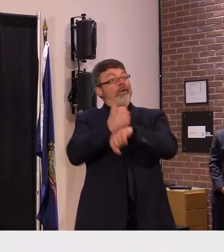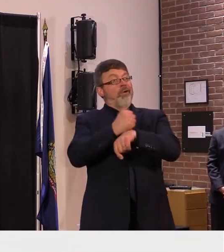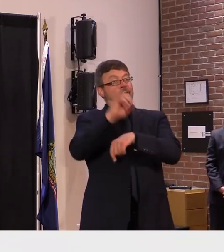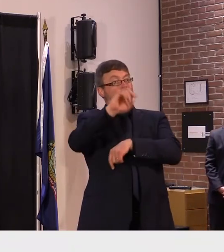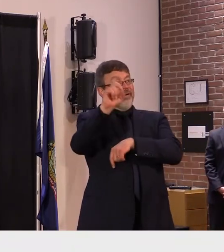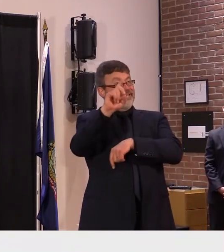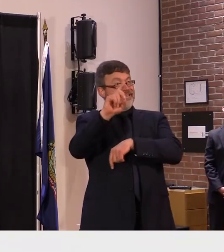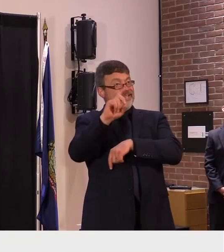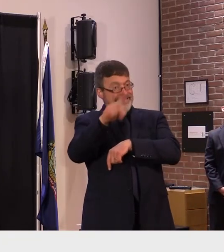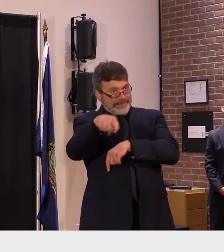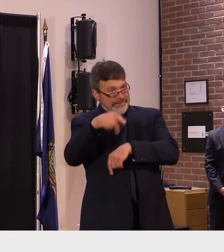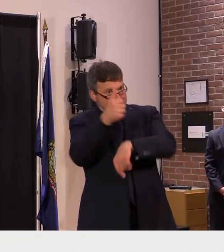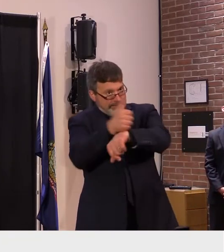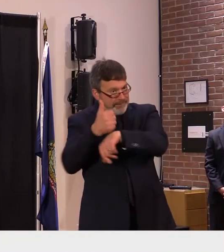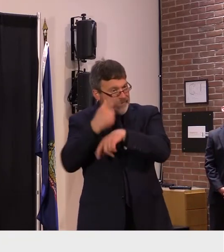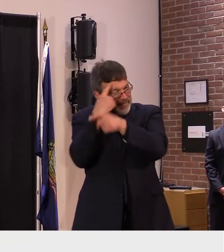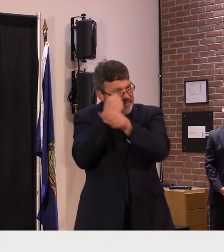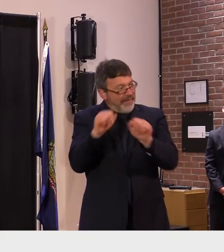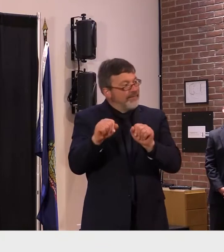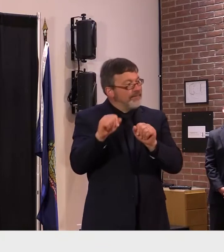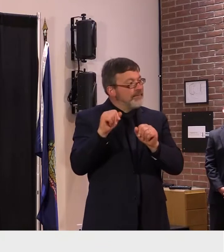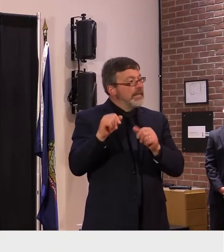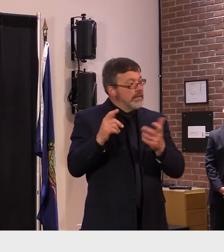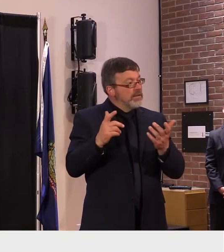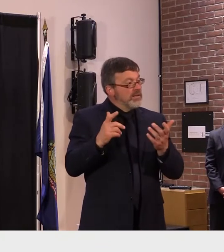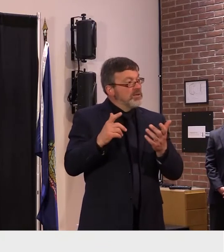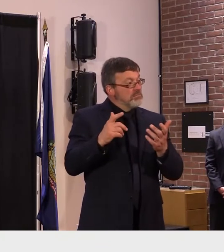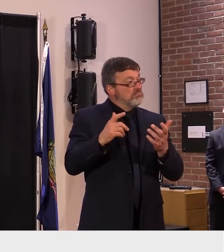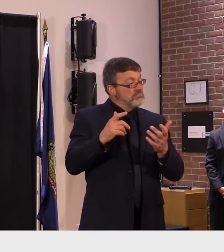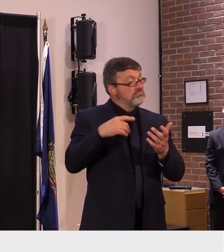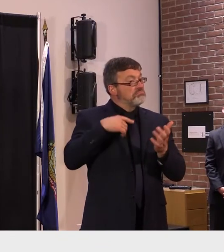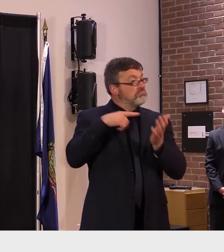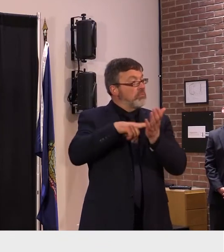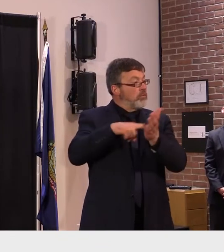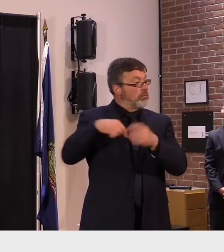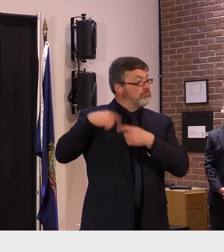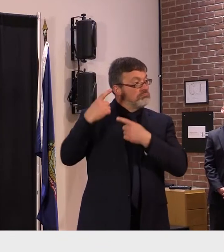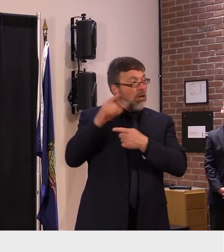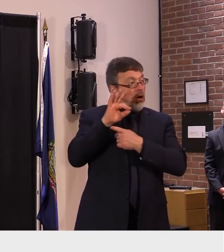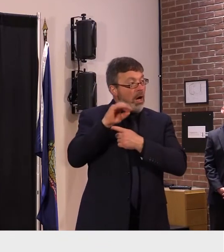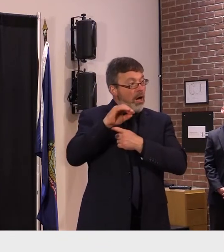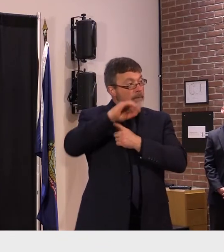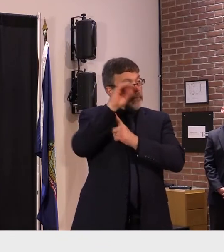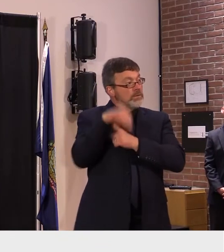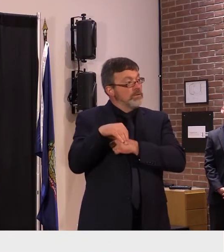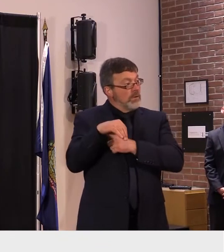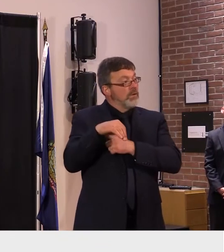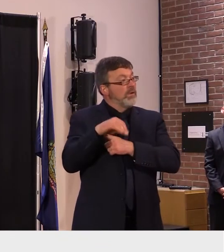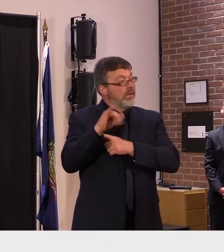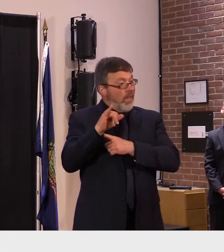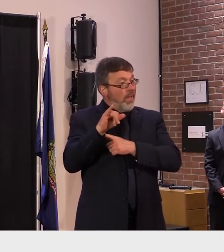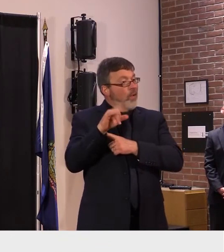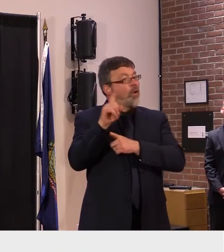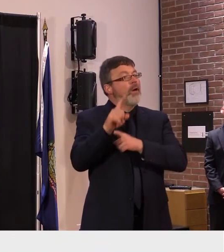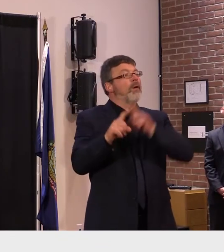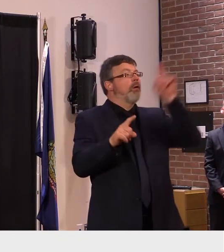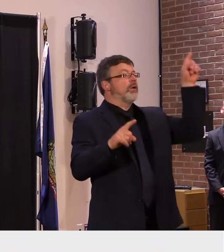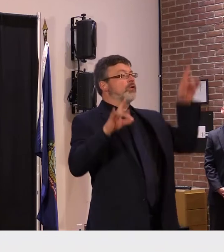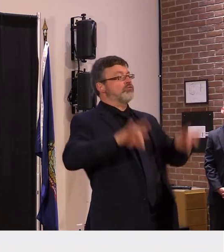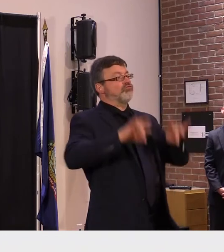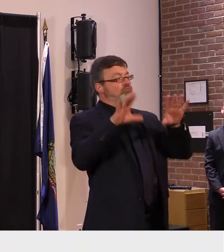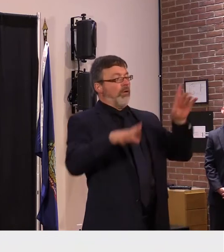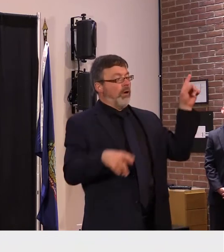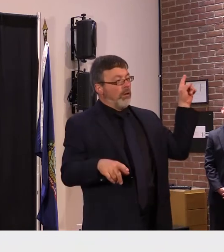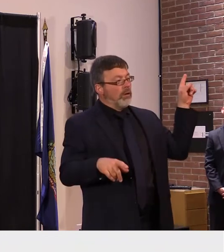percent of the literature is from two sites in the world vancouver and sydney which i would uh posit are different than